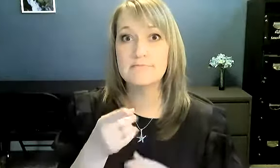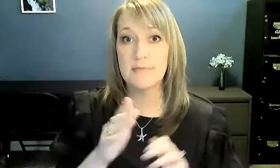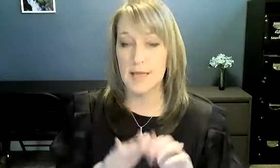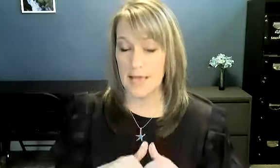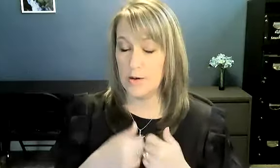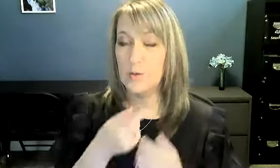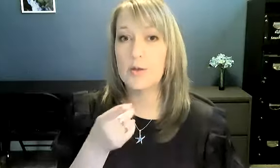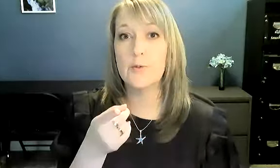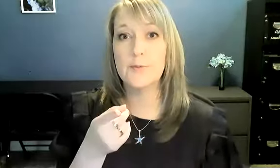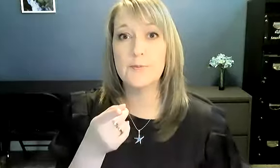How are you?